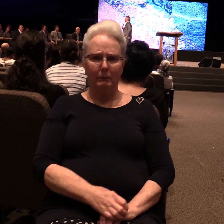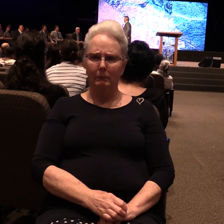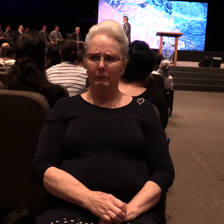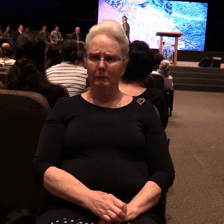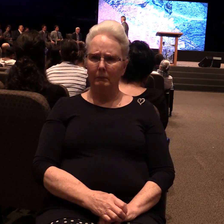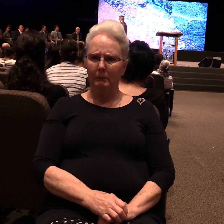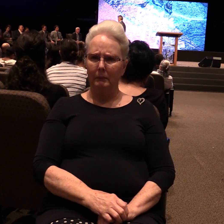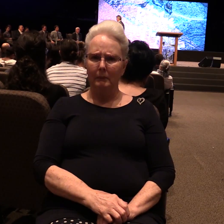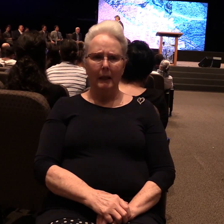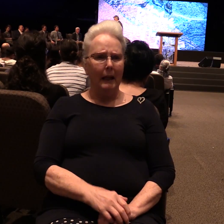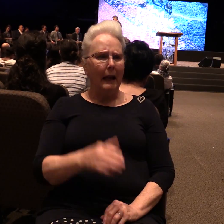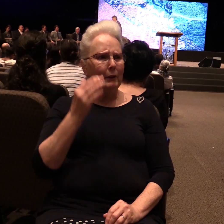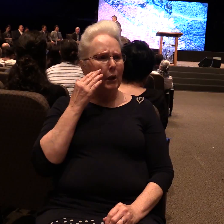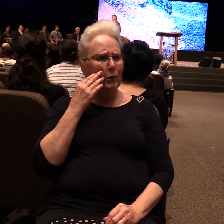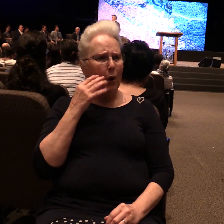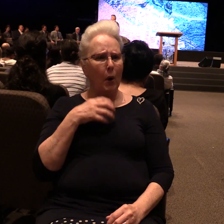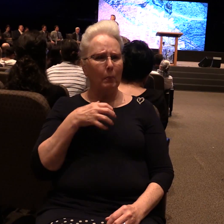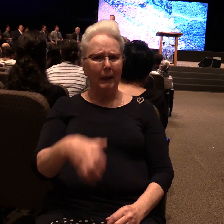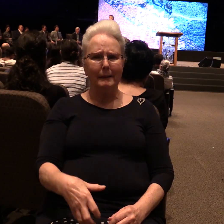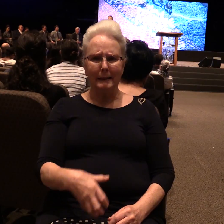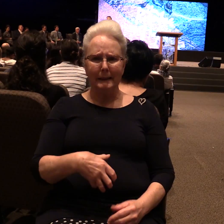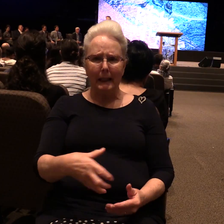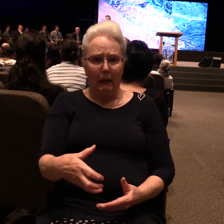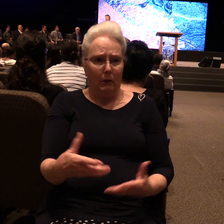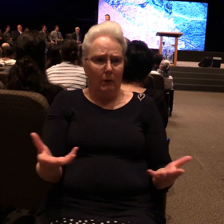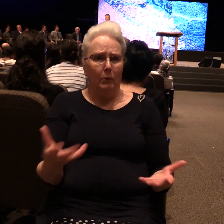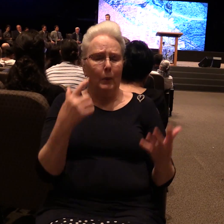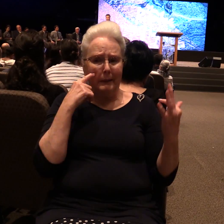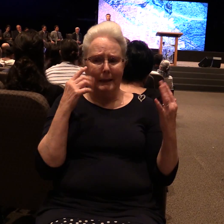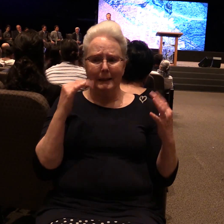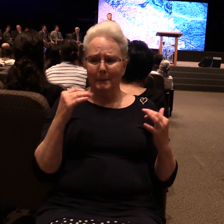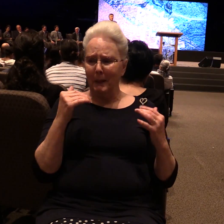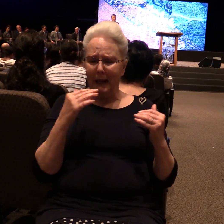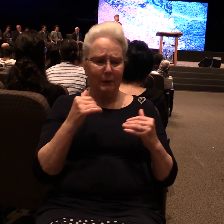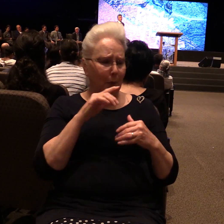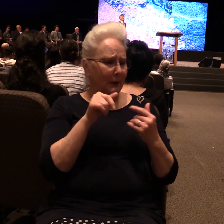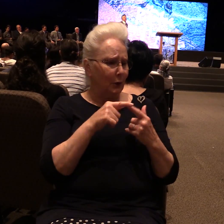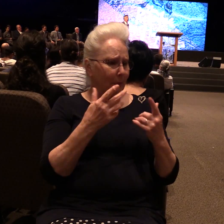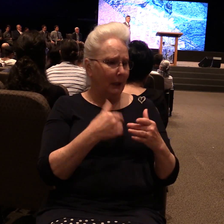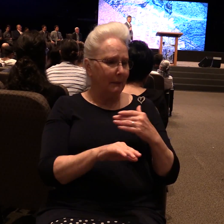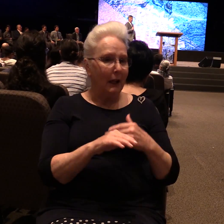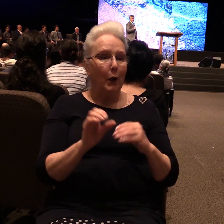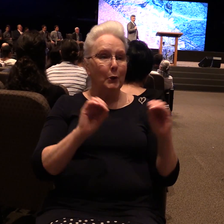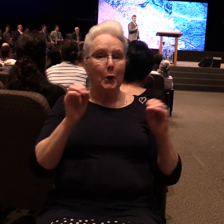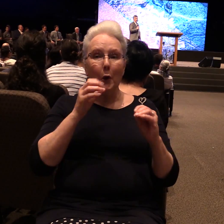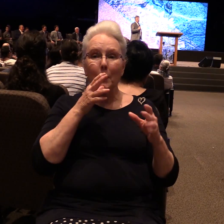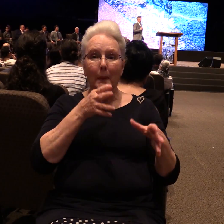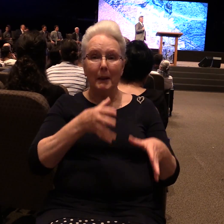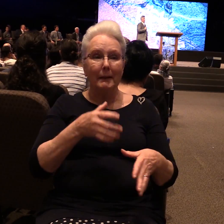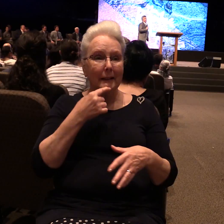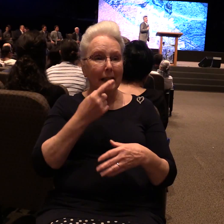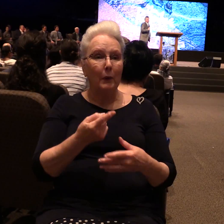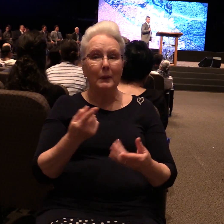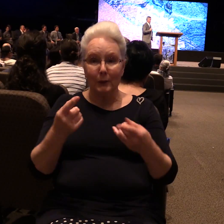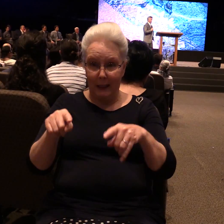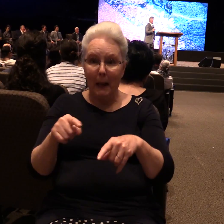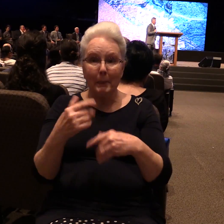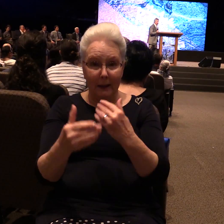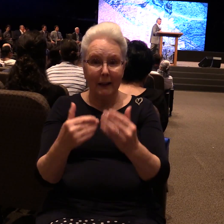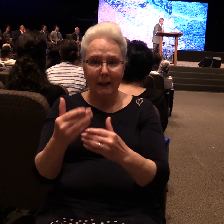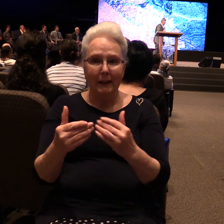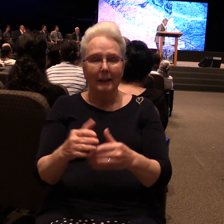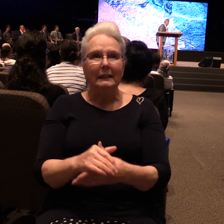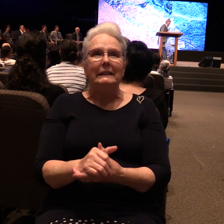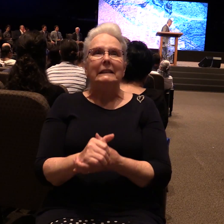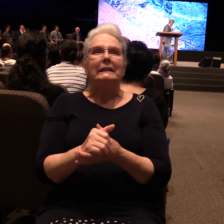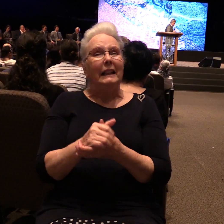know what a pregnancy is? There's no what to expect when you're expecting. There's no grandmother to tell you what to do. Well, there are some blessings being the